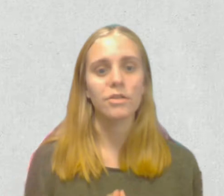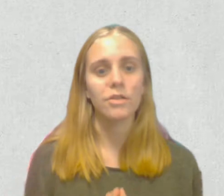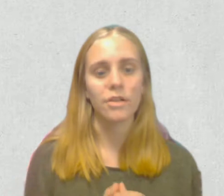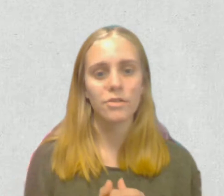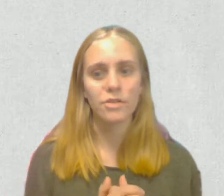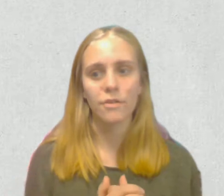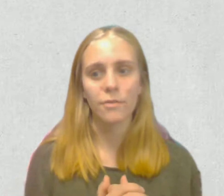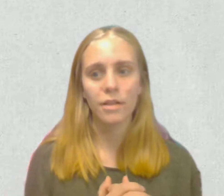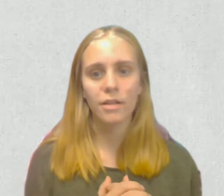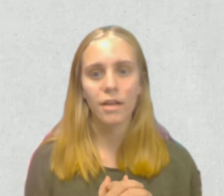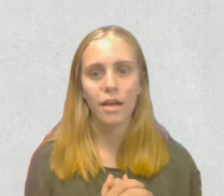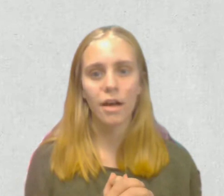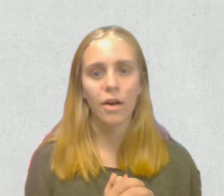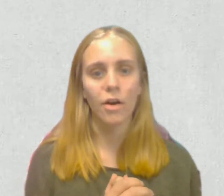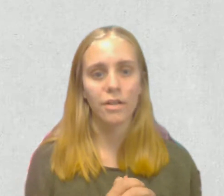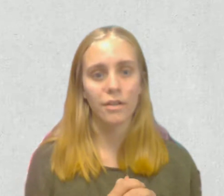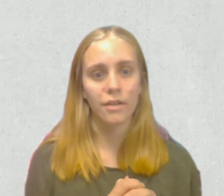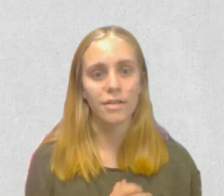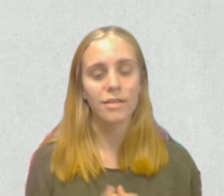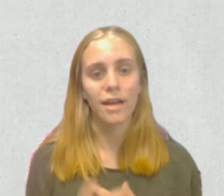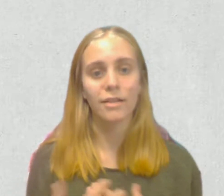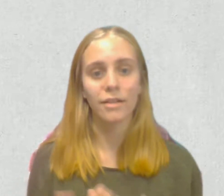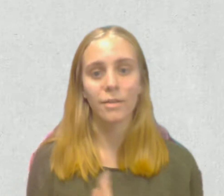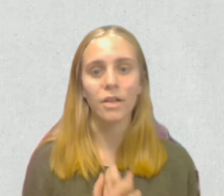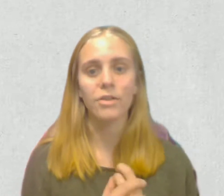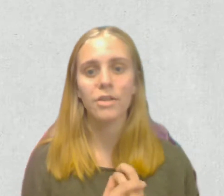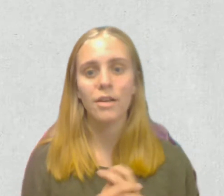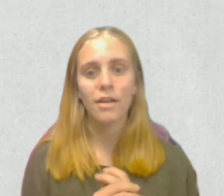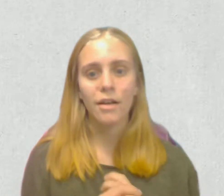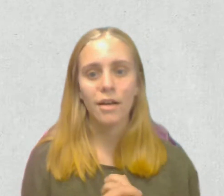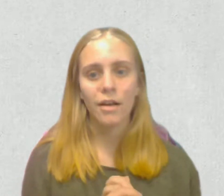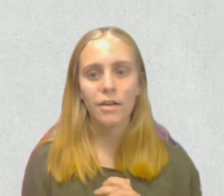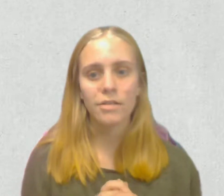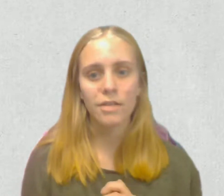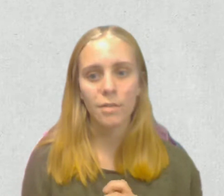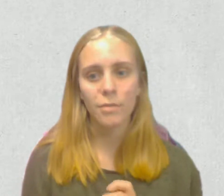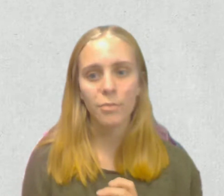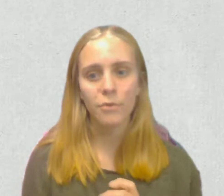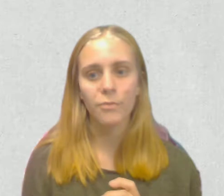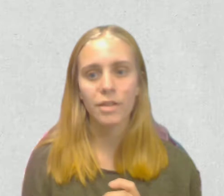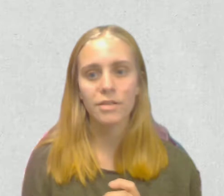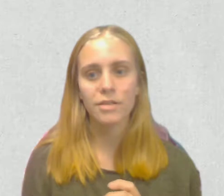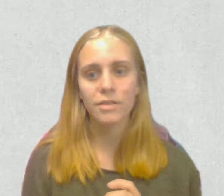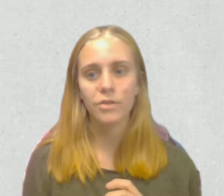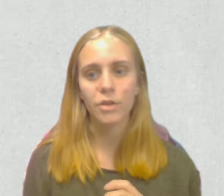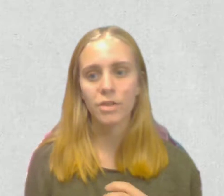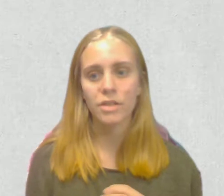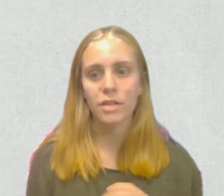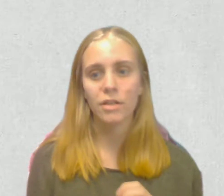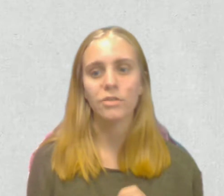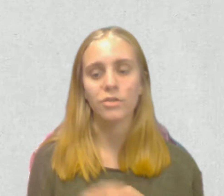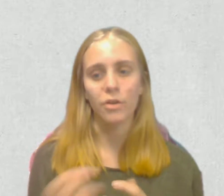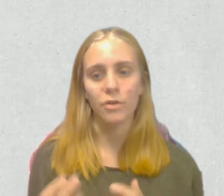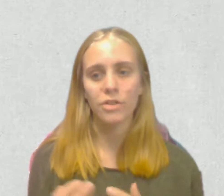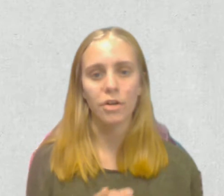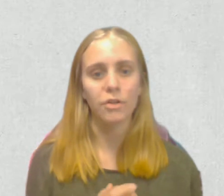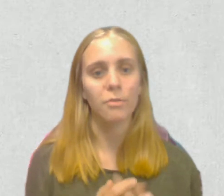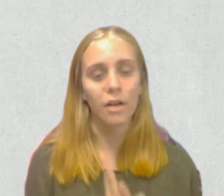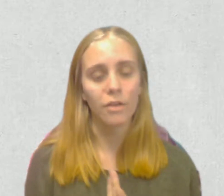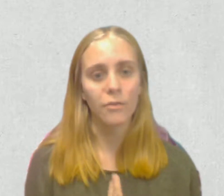under Dr. Zimmerman on this at Lycoming College. Some improvements to notice are lower